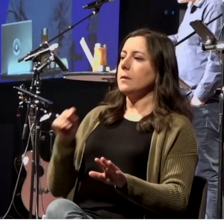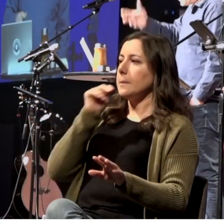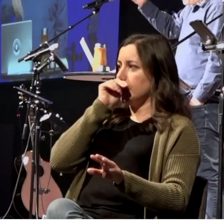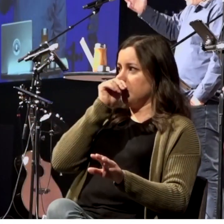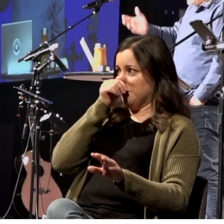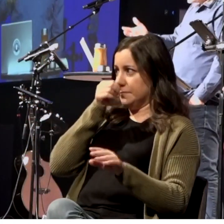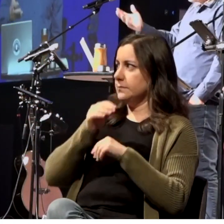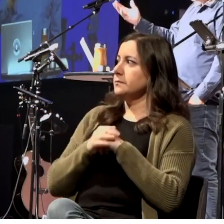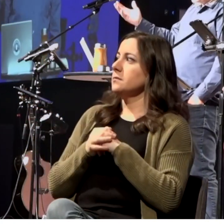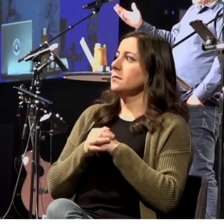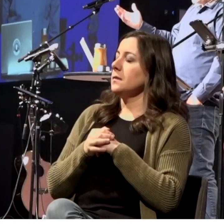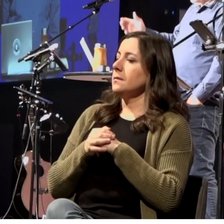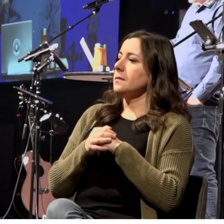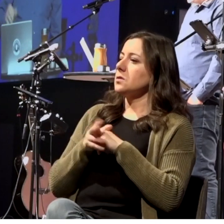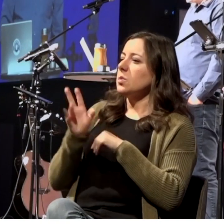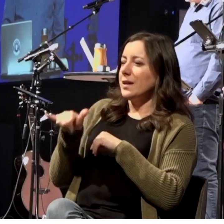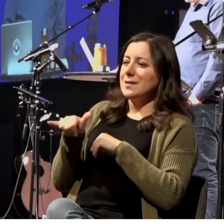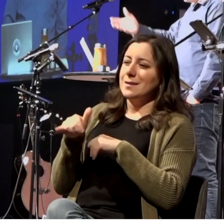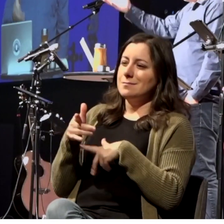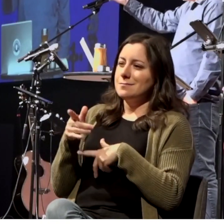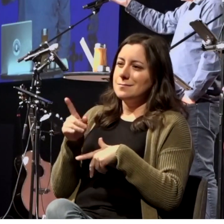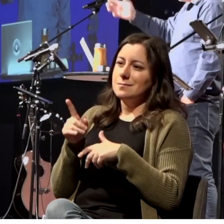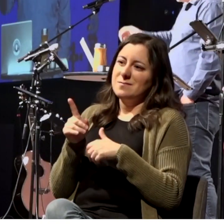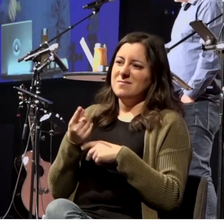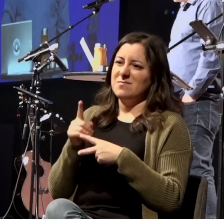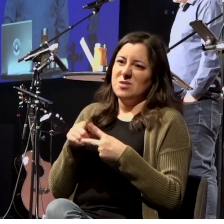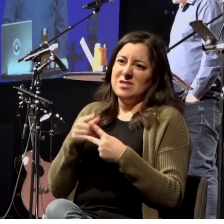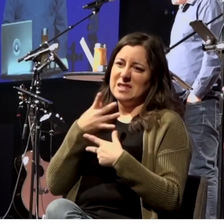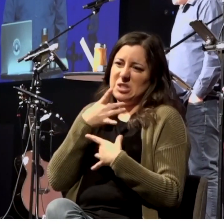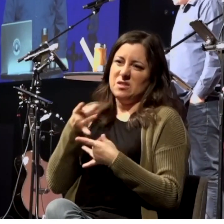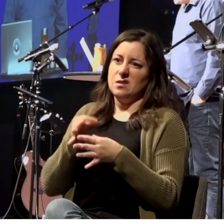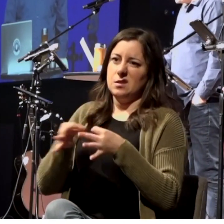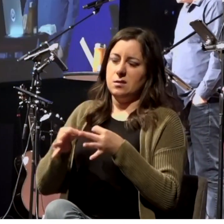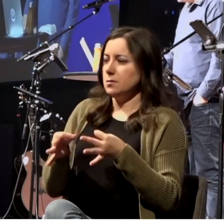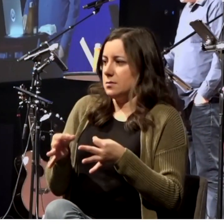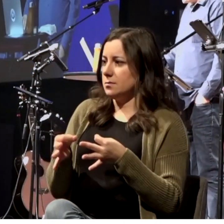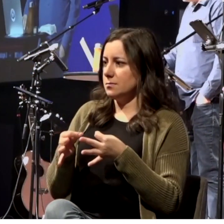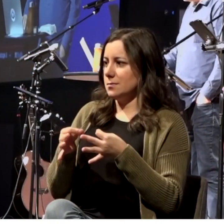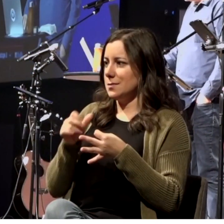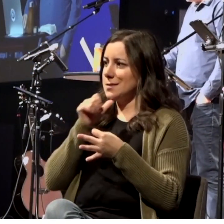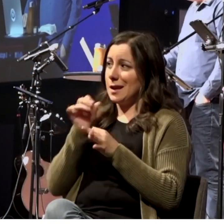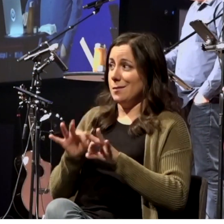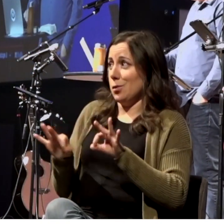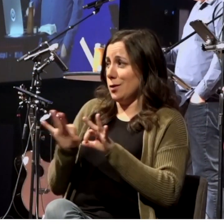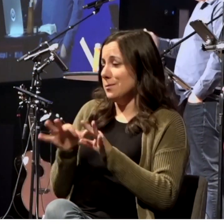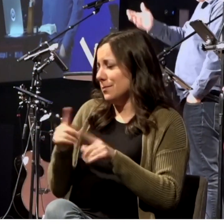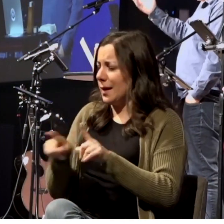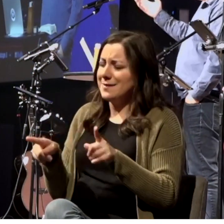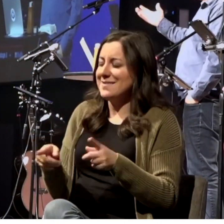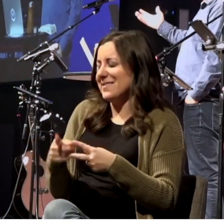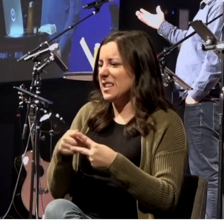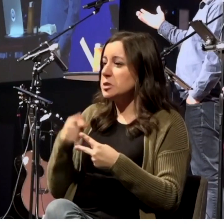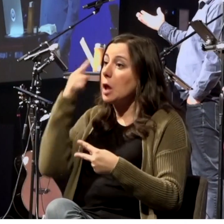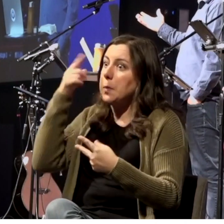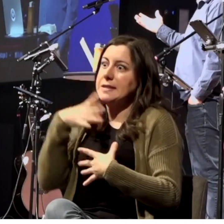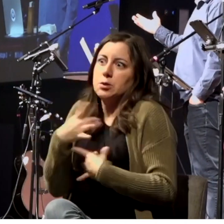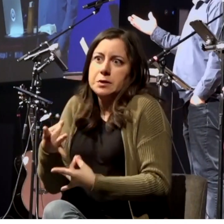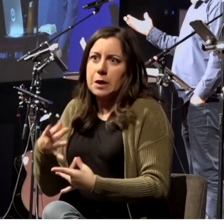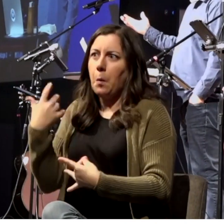So that's the first interesting thing. Nothing really significant about that other than to say, wow, look at that. I guess it's also interesting. I